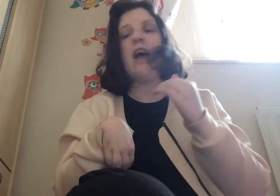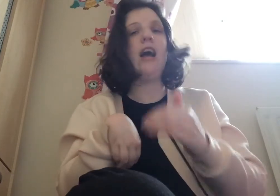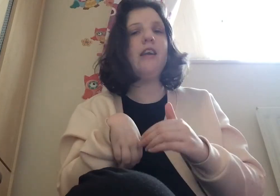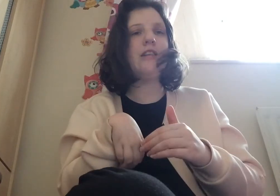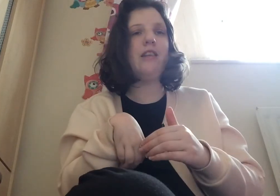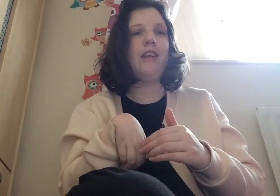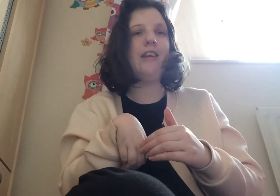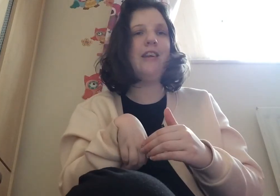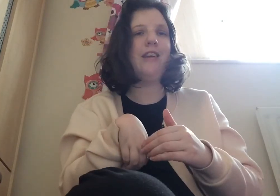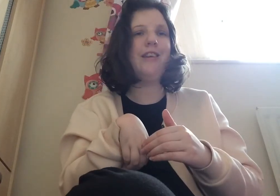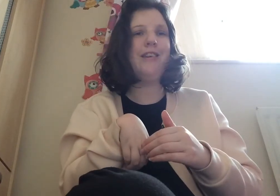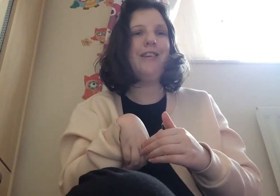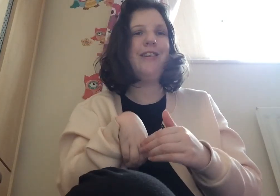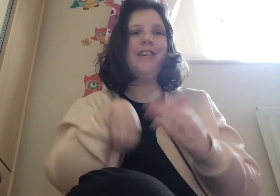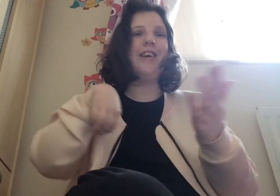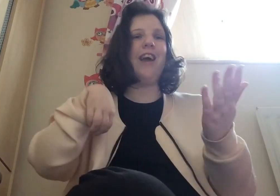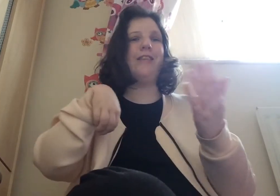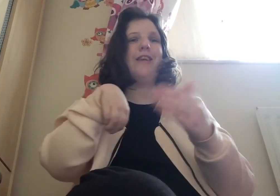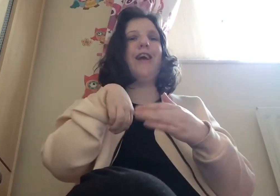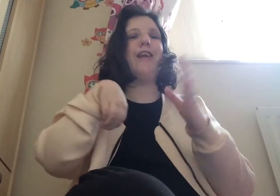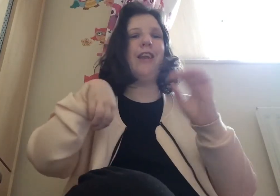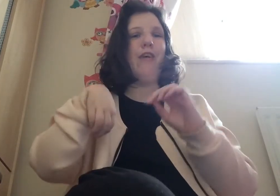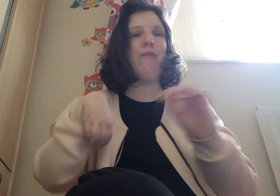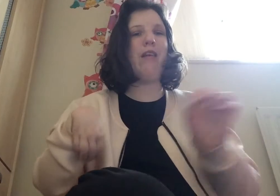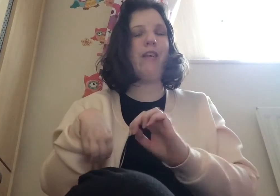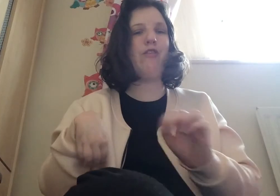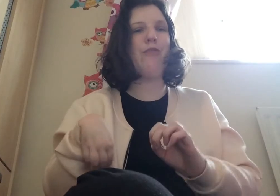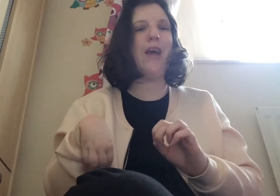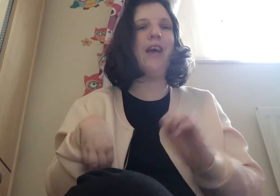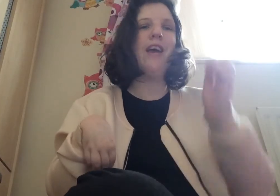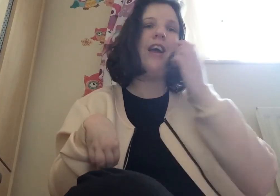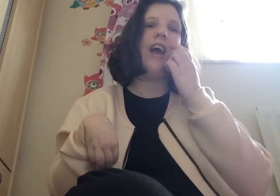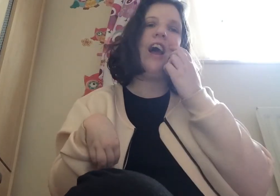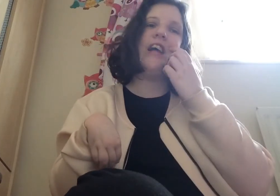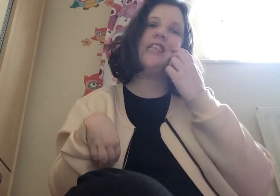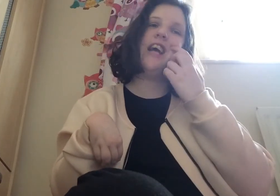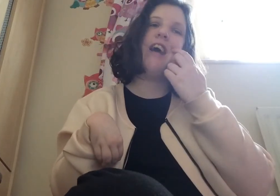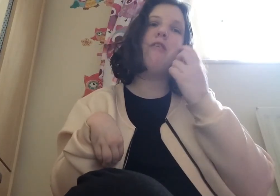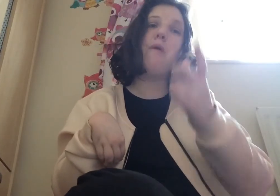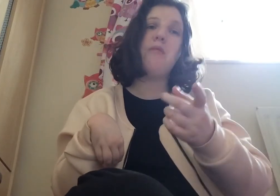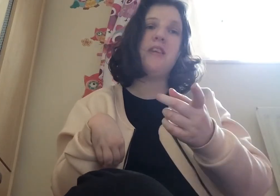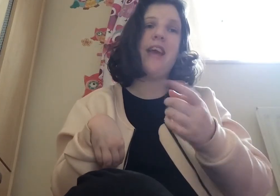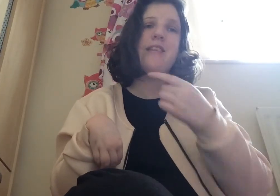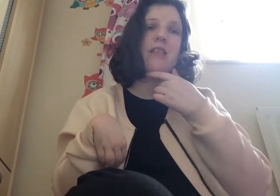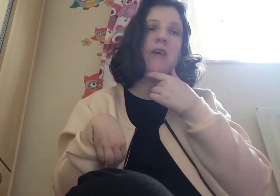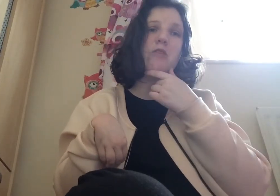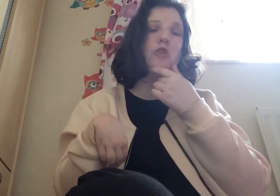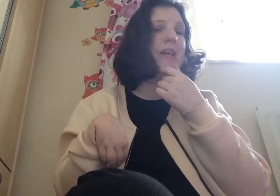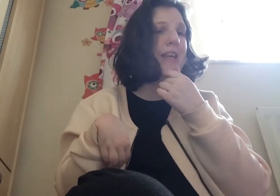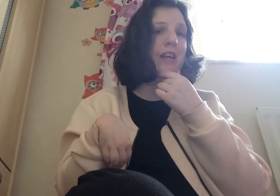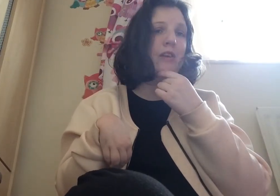hi natalie and then a little message to me and i remember the date that it was the 22nd